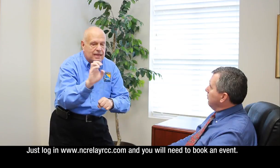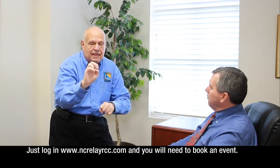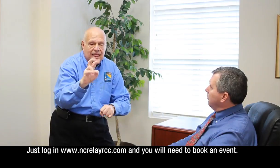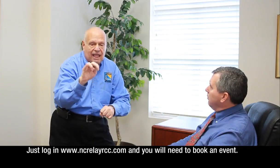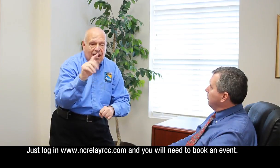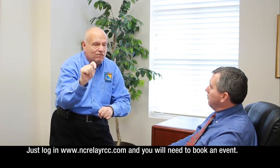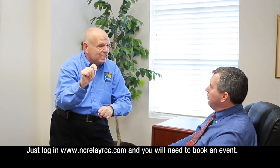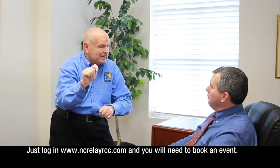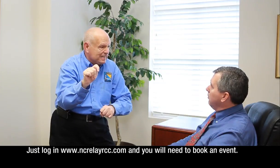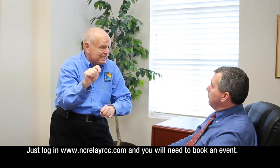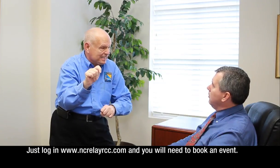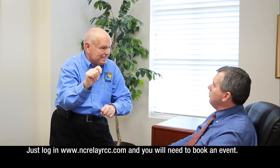I'm meeting you.